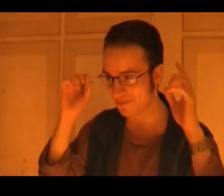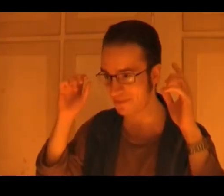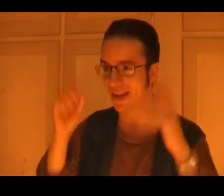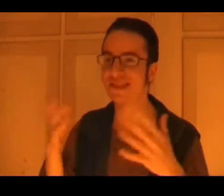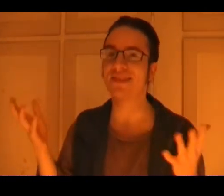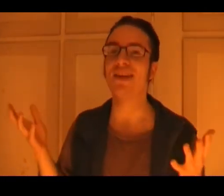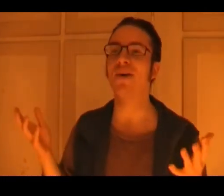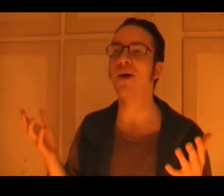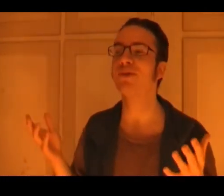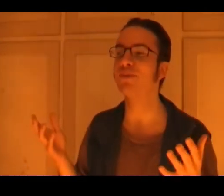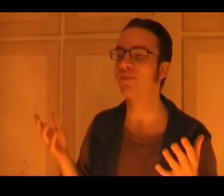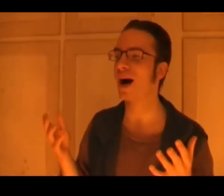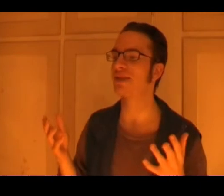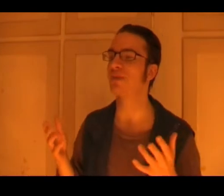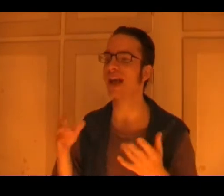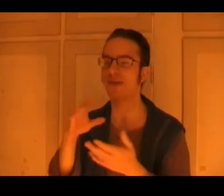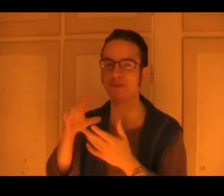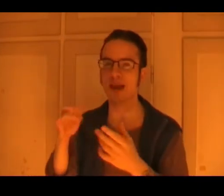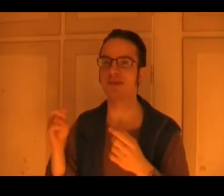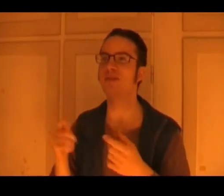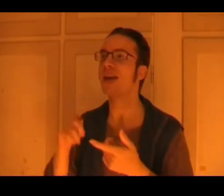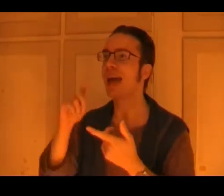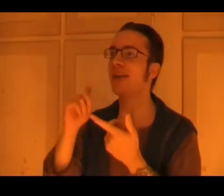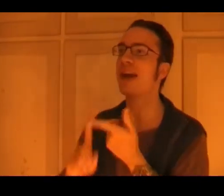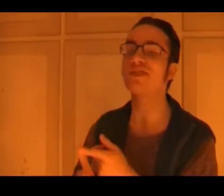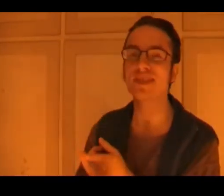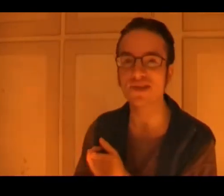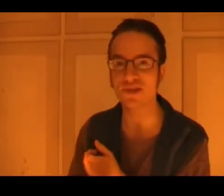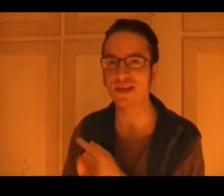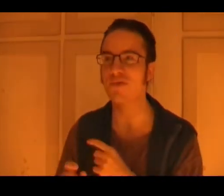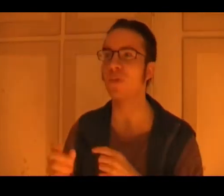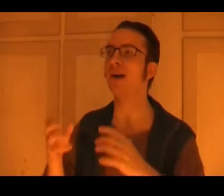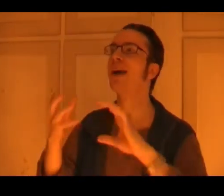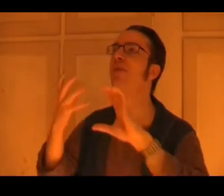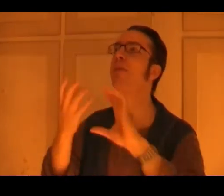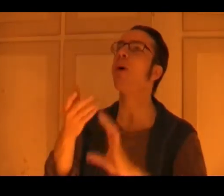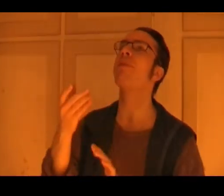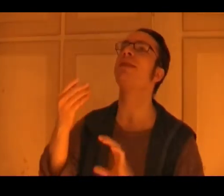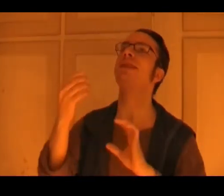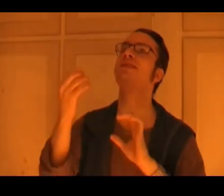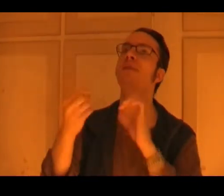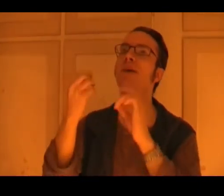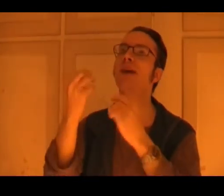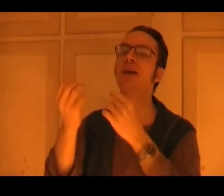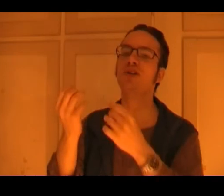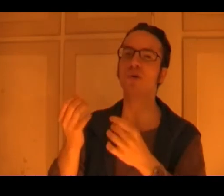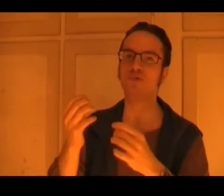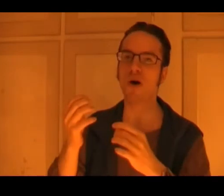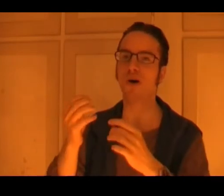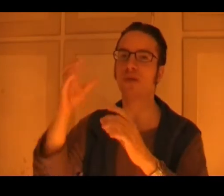because, you know, how would you possibly have cameras everywhere, and they have sensors everywhere, the moment that something goes wrong, the